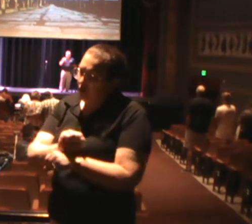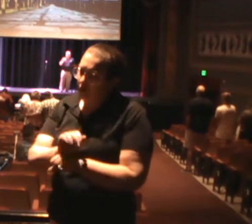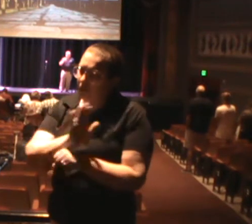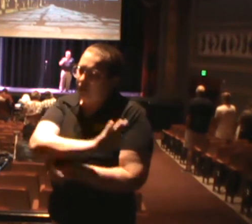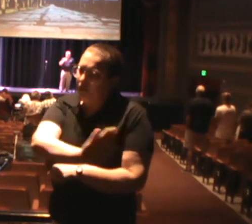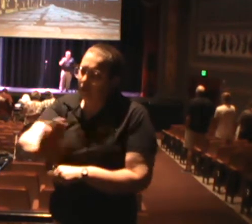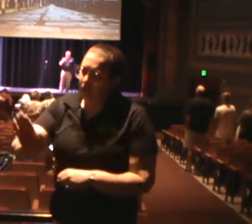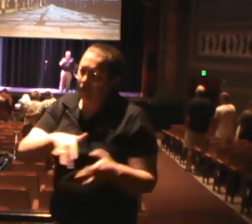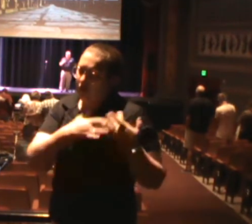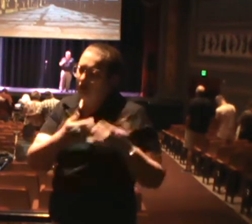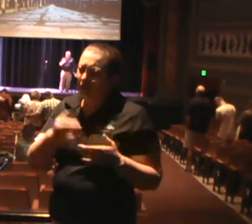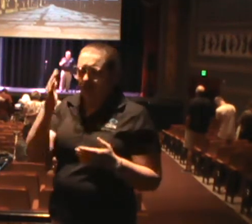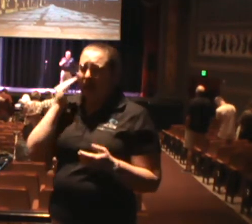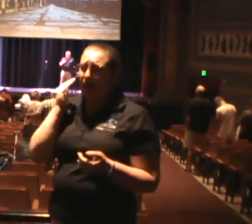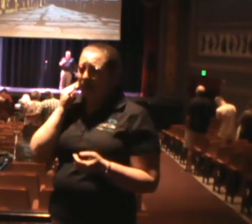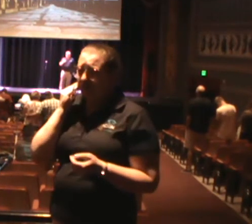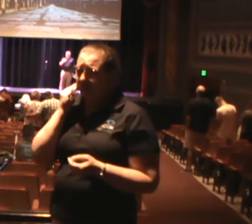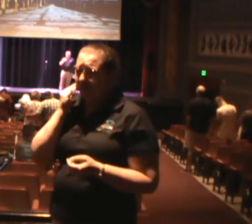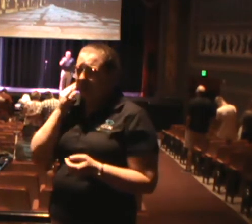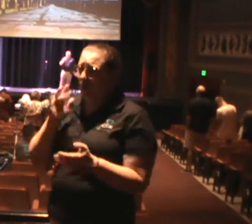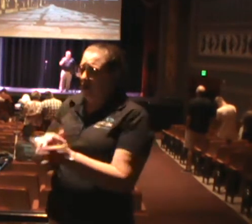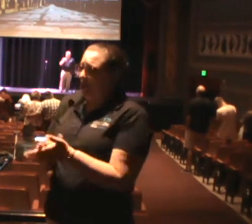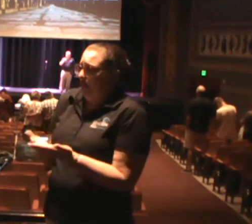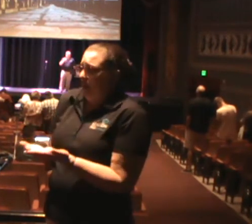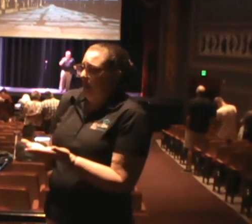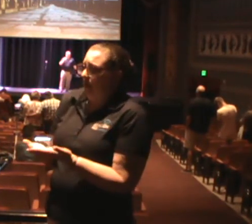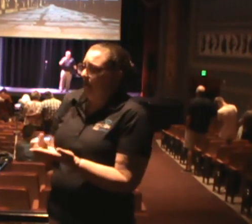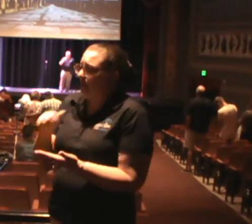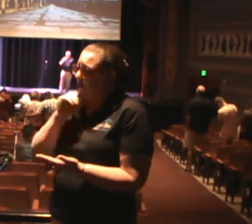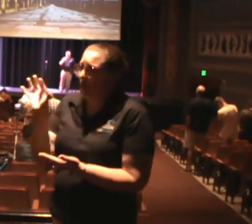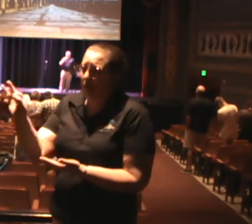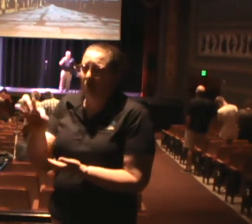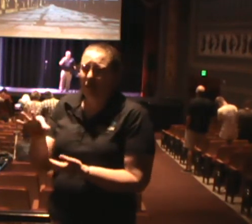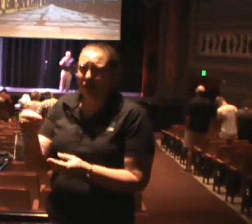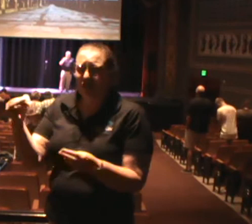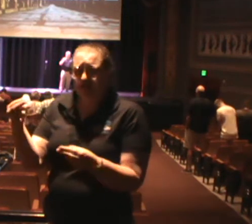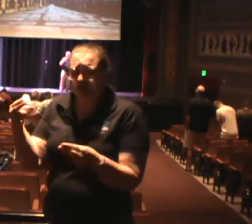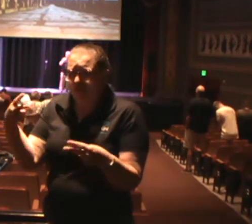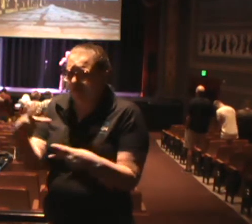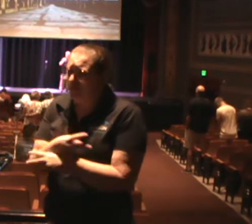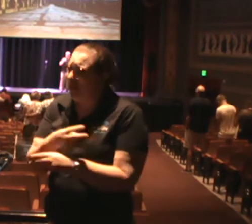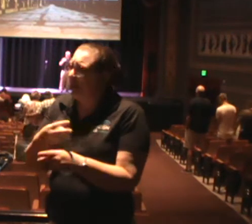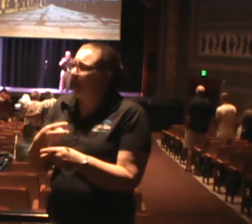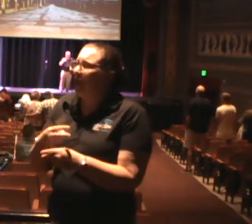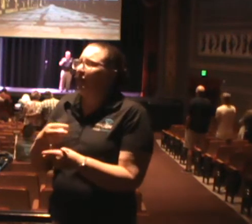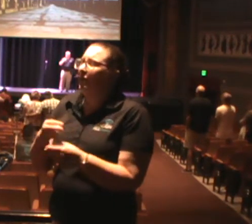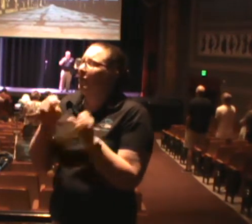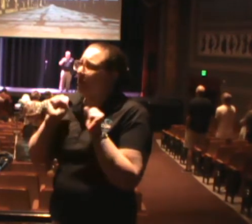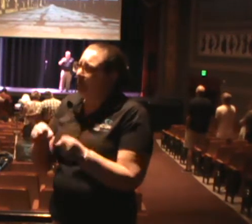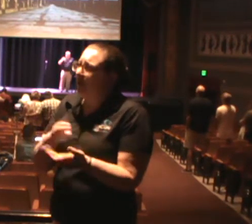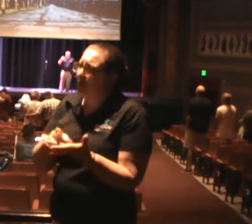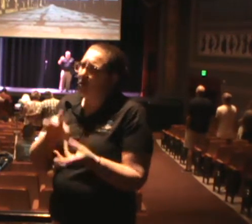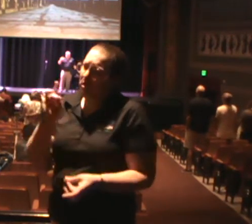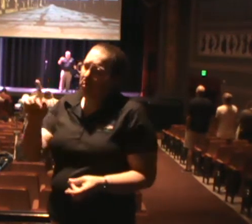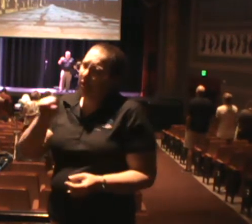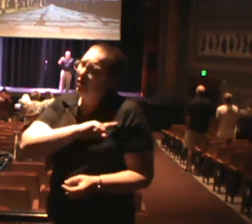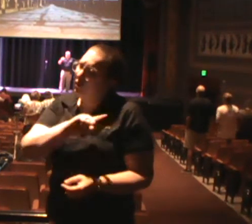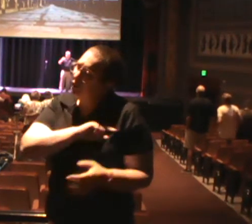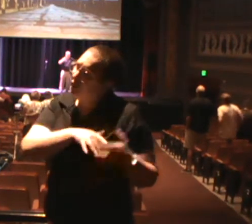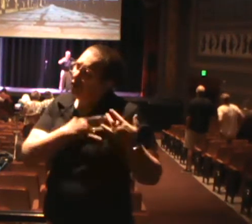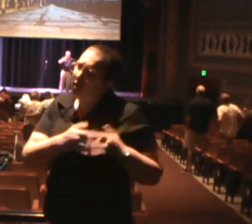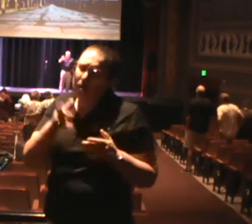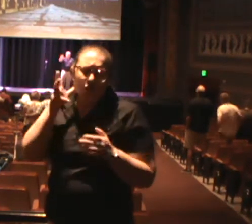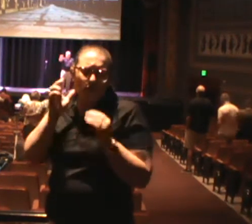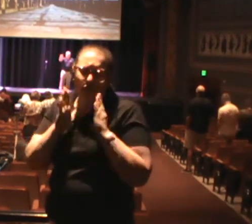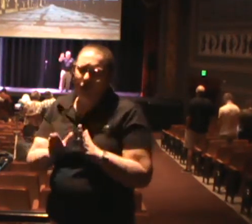know that your word does not return void. So Lord, I pray that the Holy Spirit would convict the hearts of the hearers, and they would put this into practice.